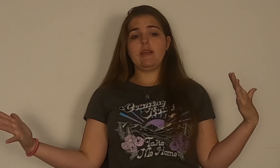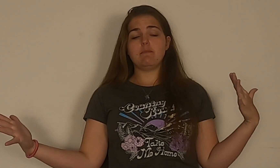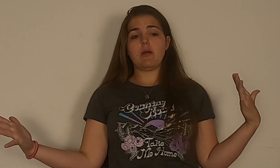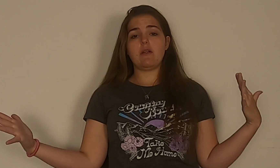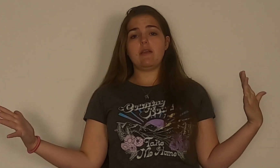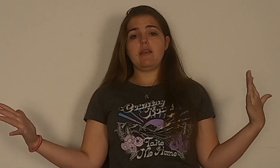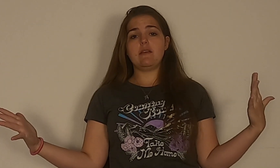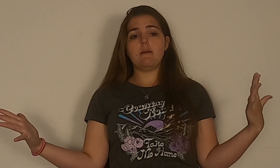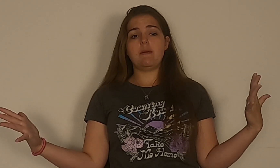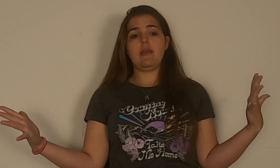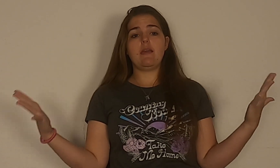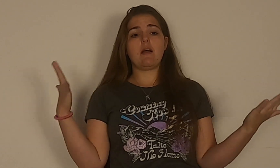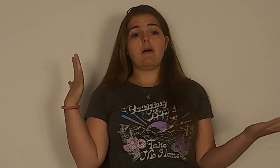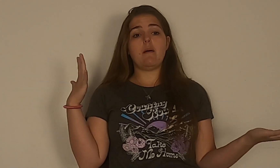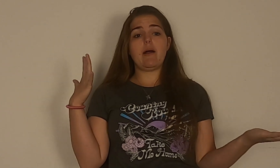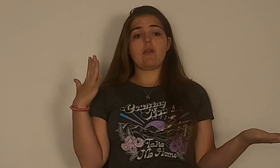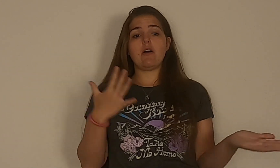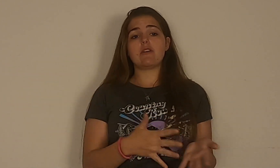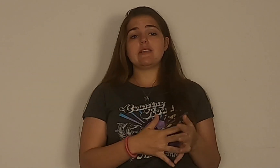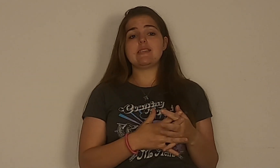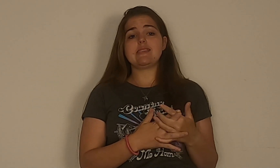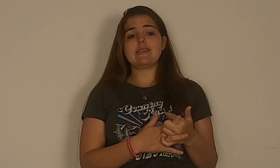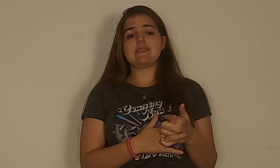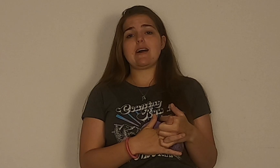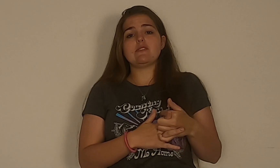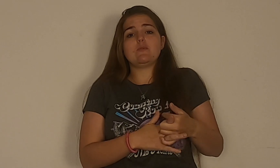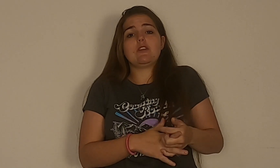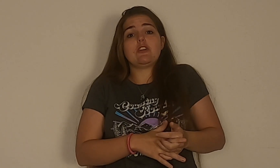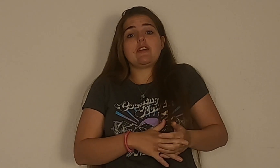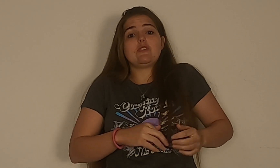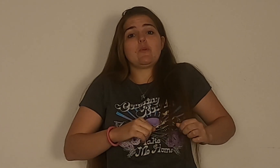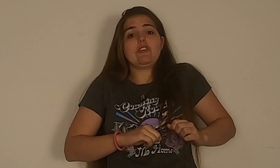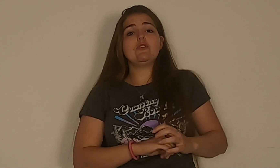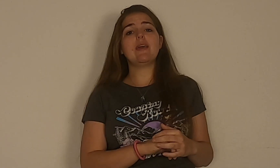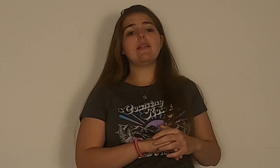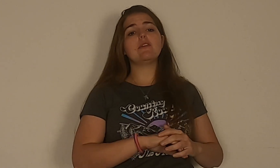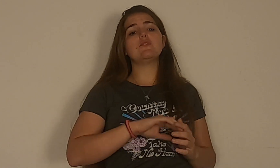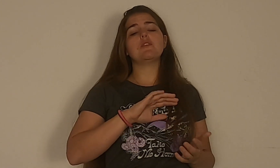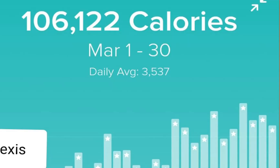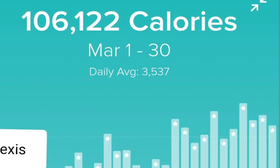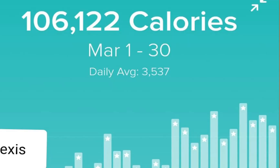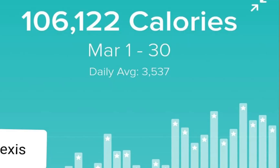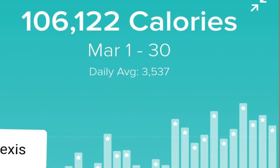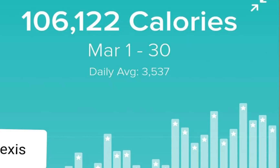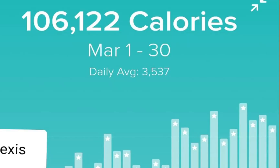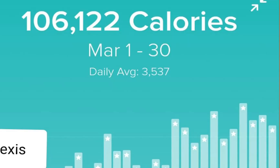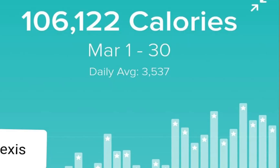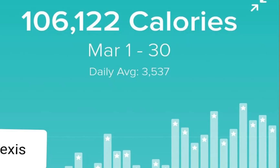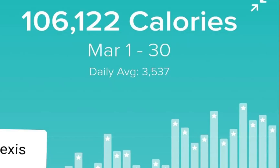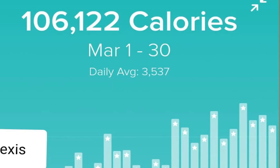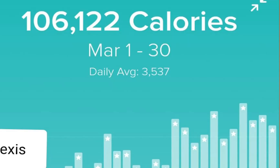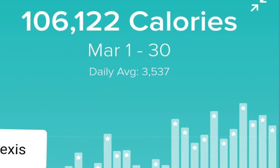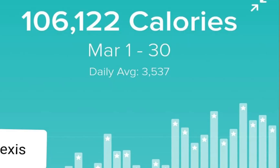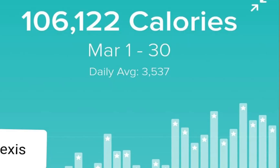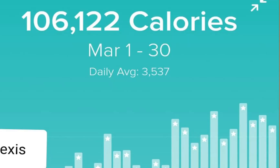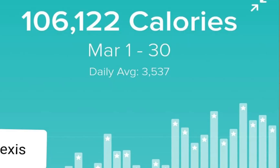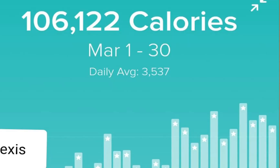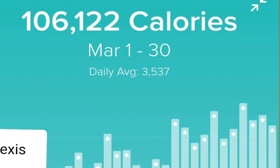burn ended up being about a hundred and six thousand one hundred and twenty two calories for the month which averages out three thousand